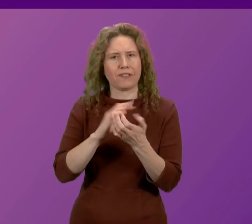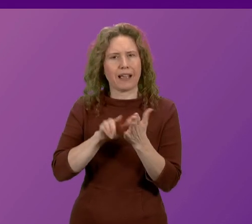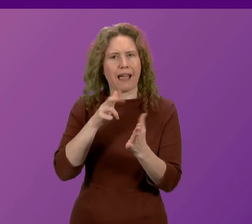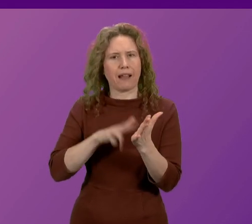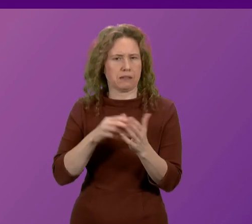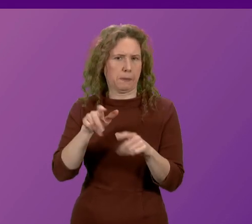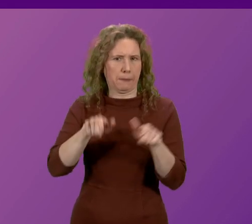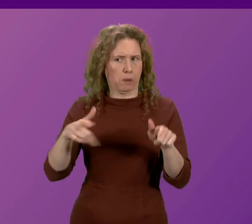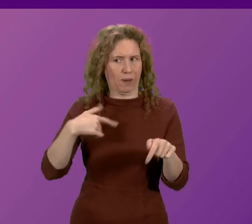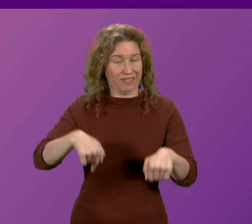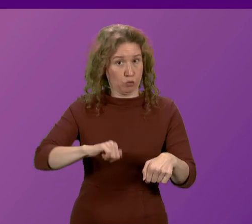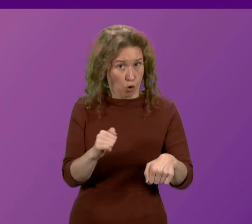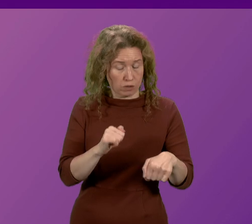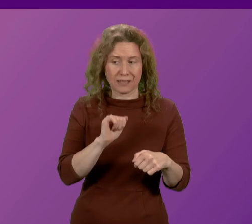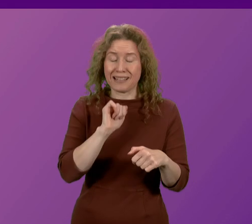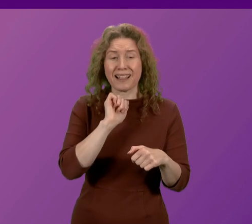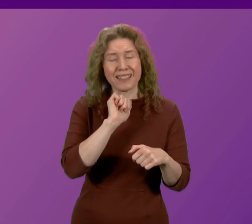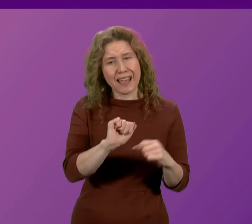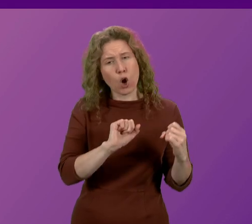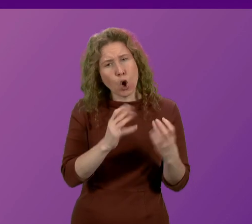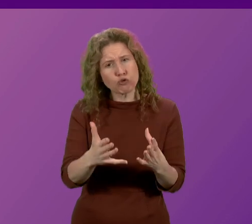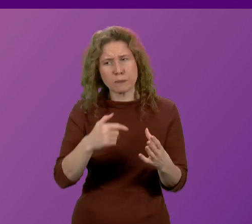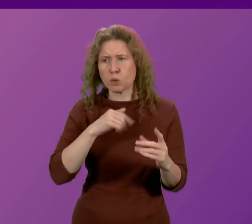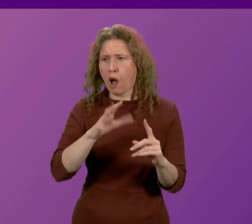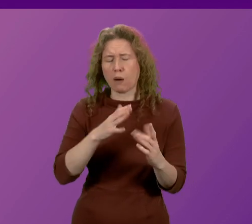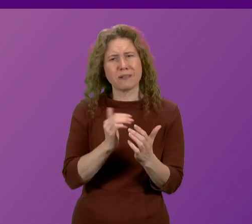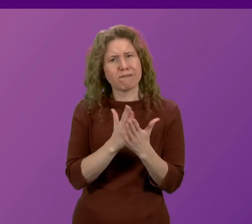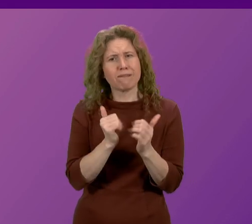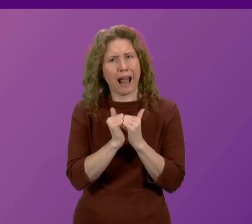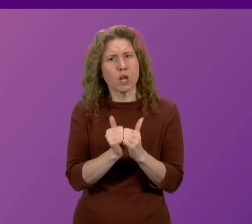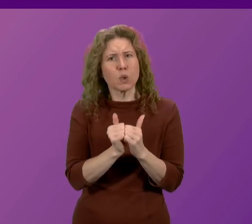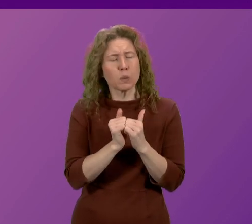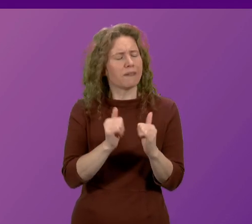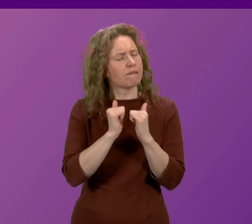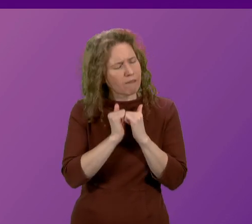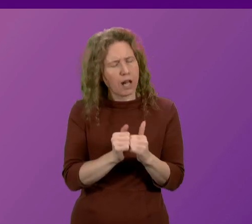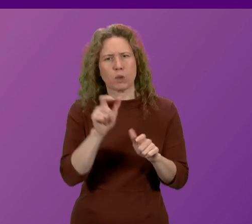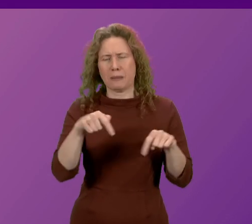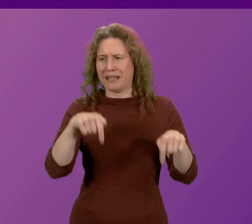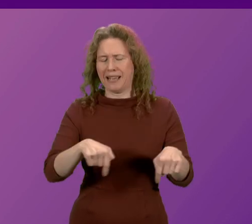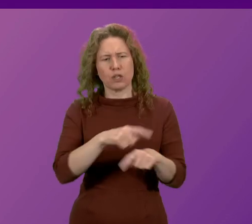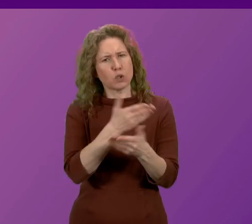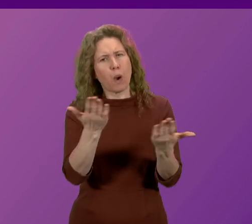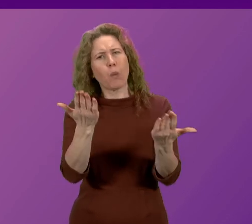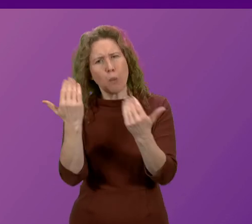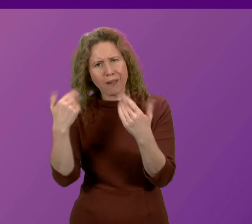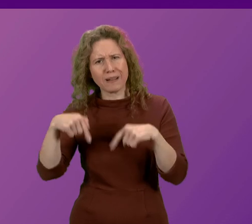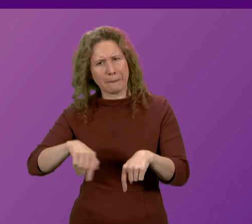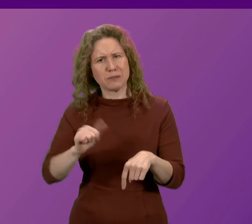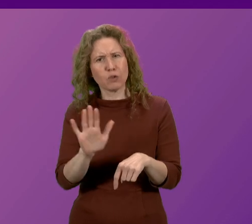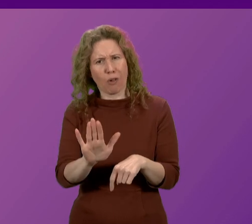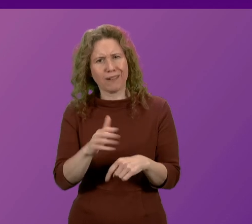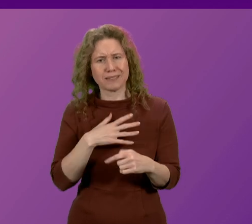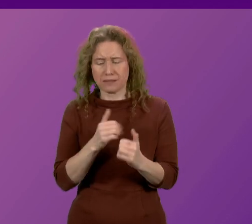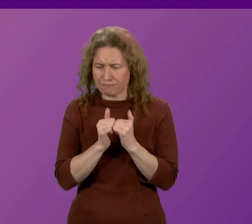Scotland, that their contribution to our country is deeply valued and they are citizens who are welcome here and